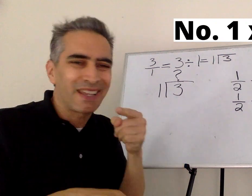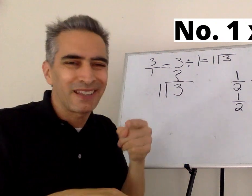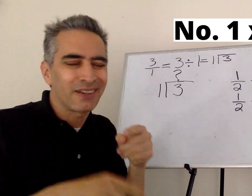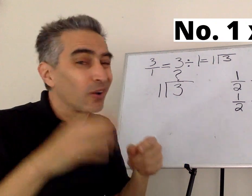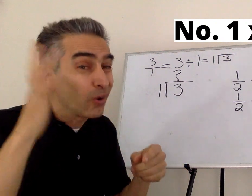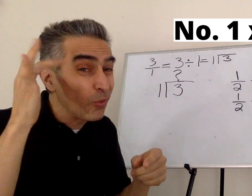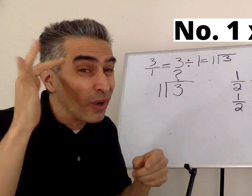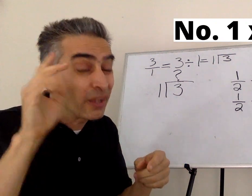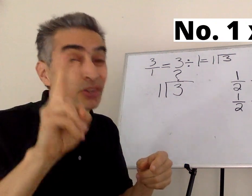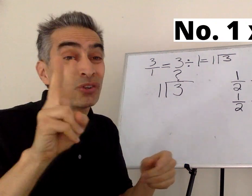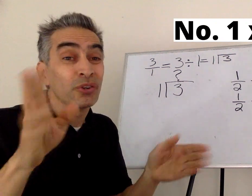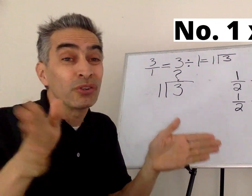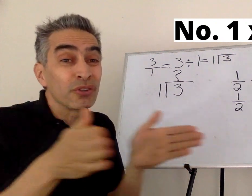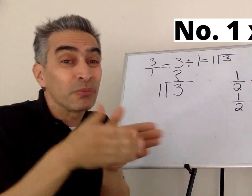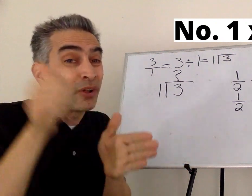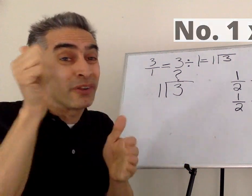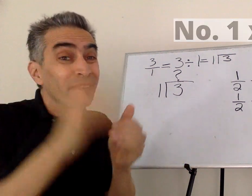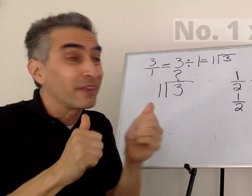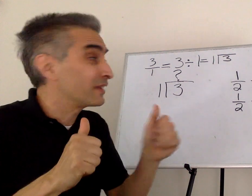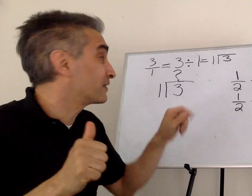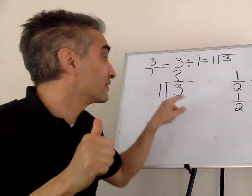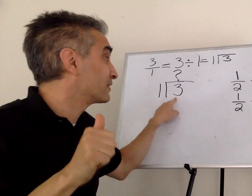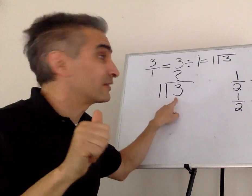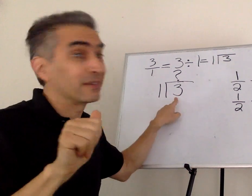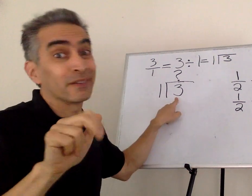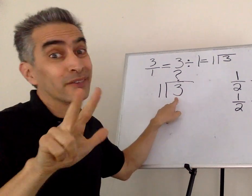We can't use that one either because two is smaller than three.